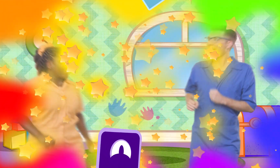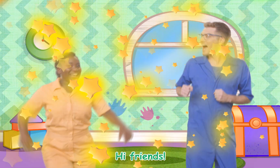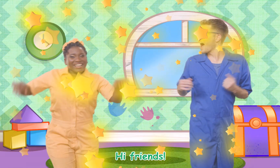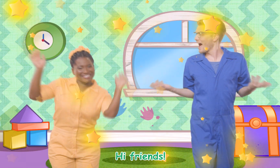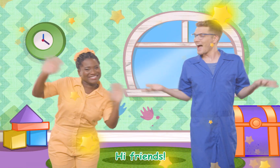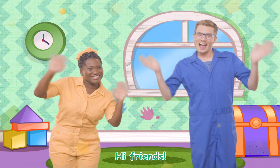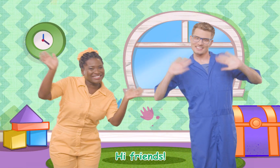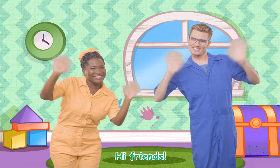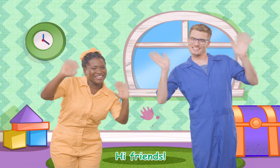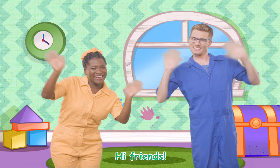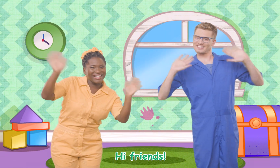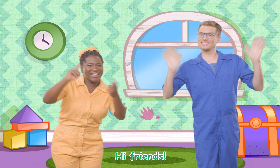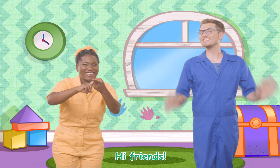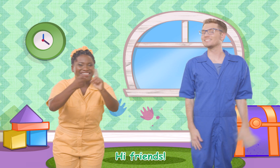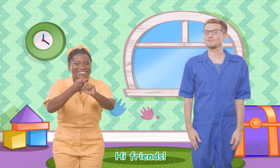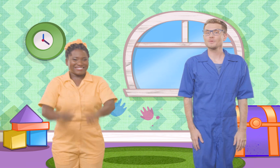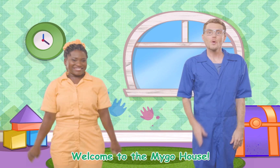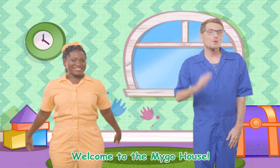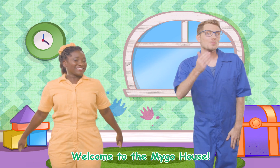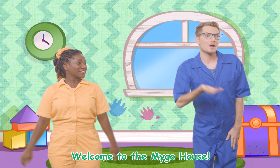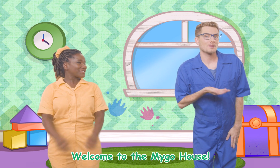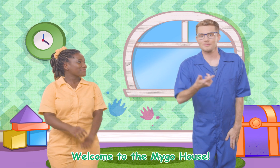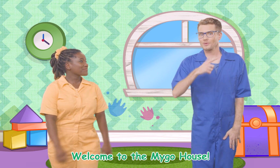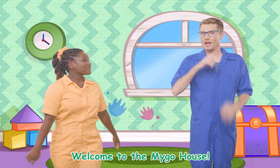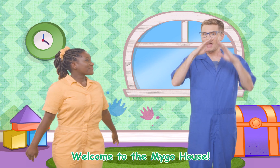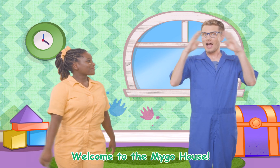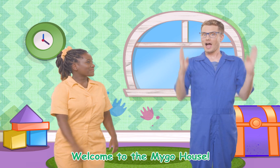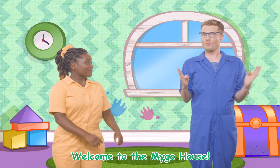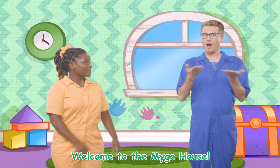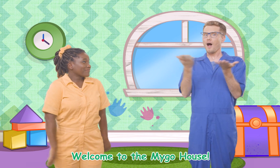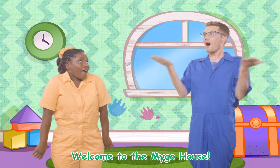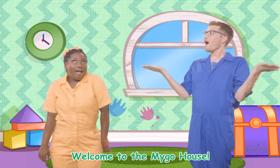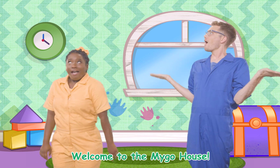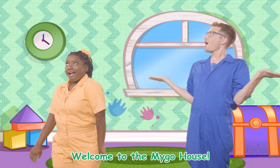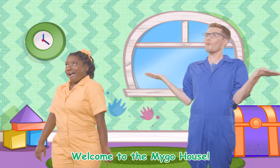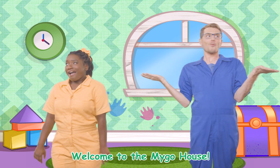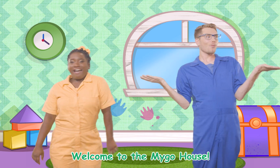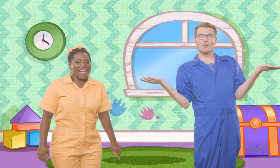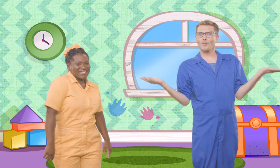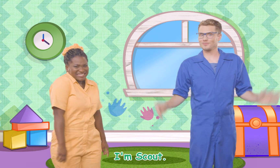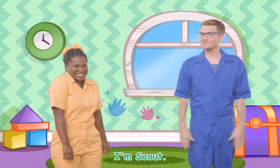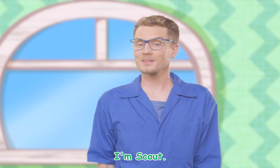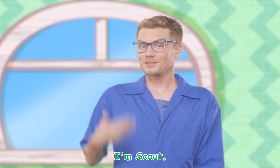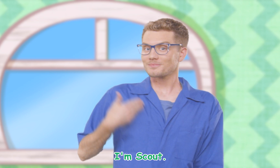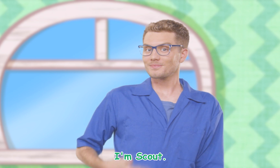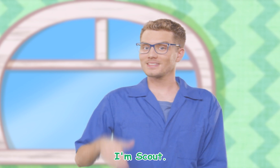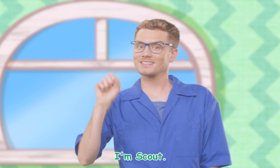Hi, friends! Welcome to the MyGoHouse! I'm